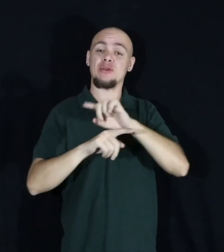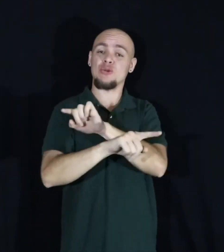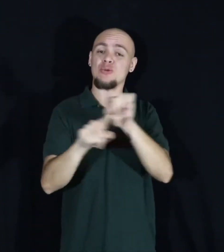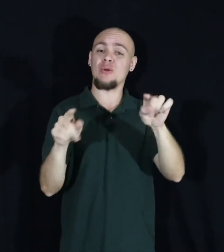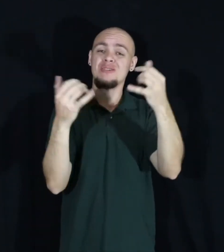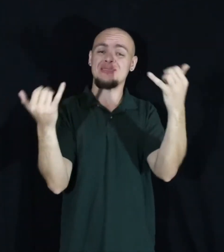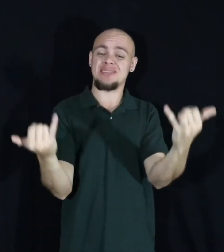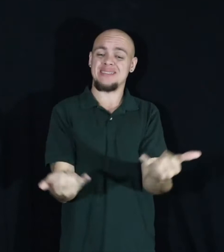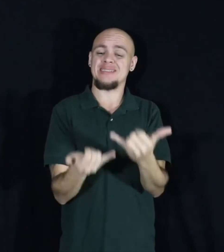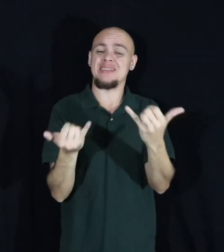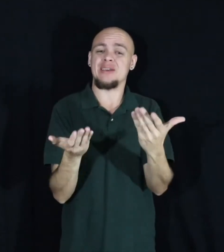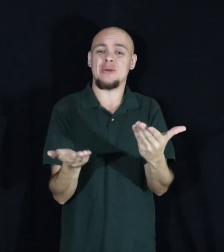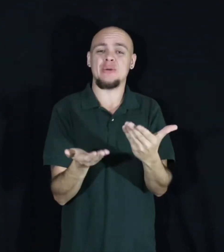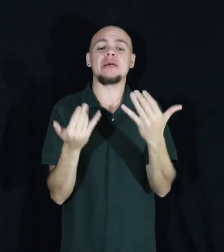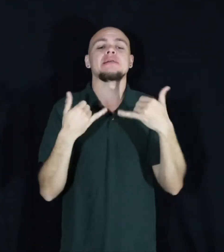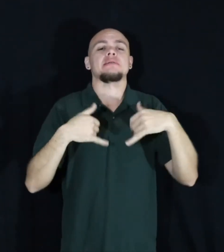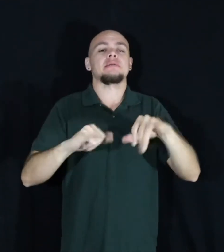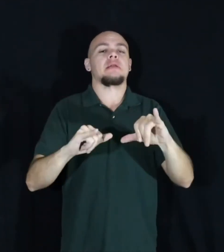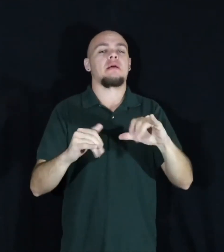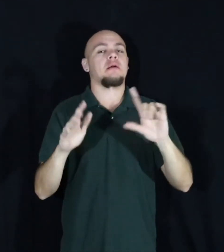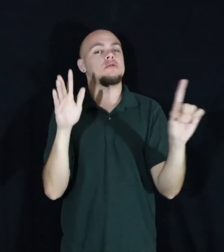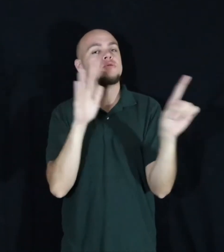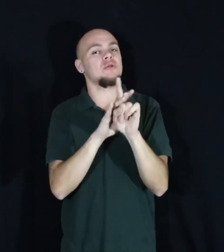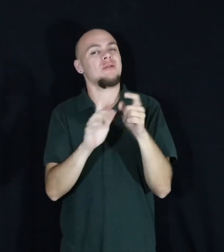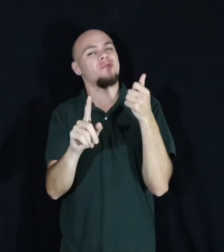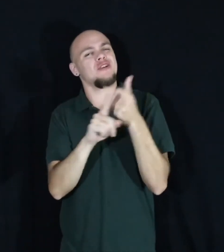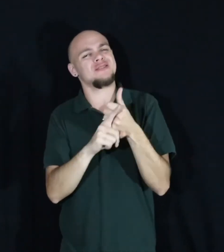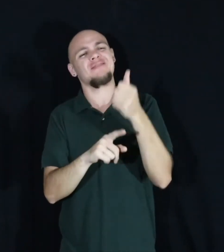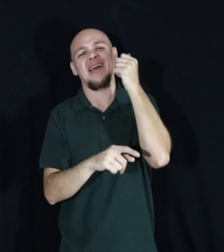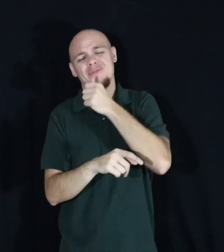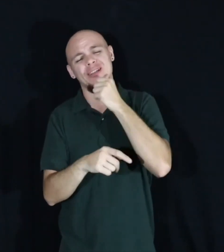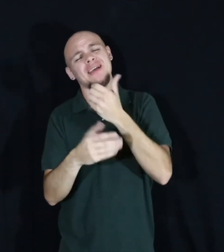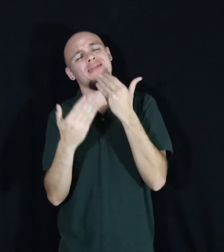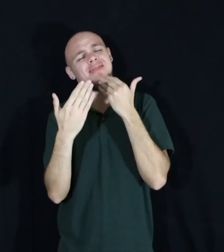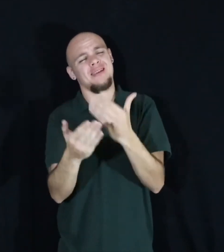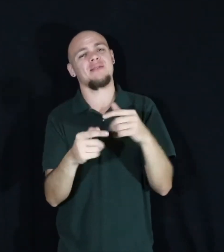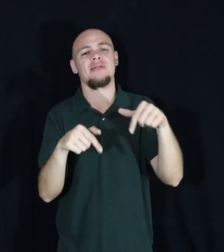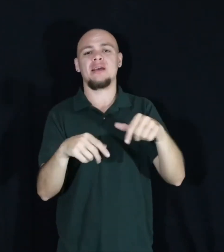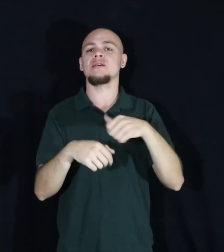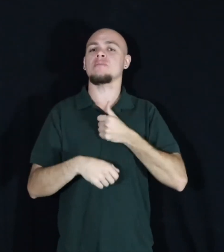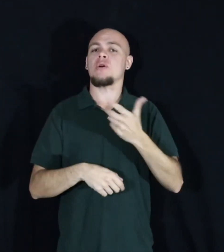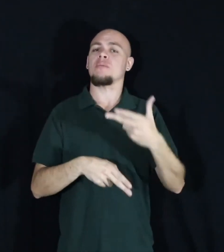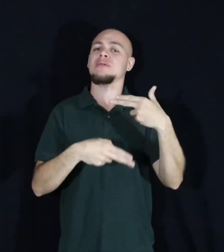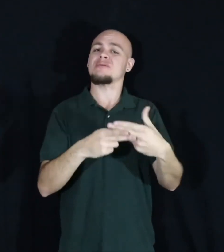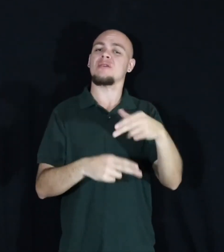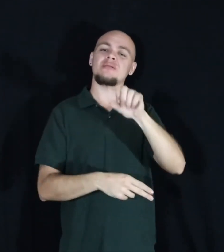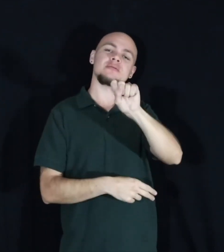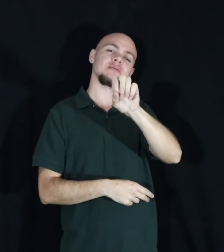here. And thank you so much for showing up for yourself every day. This poem is called Smile.